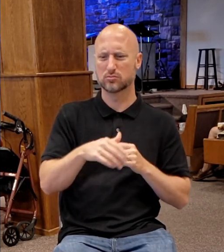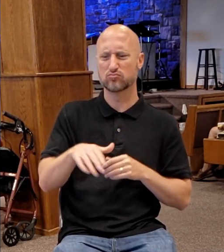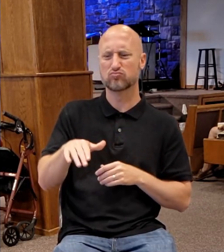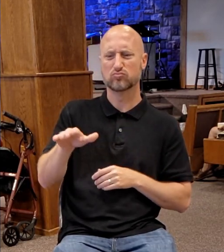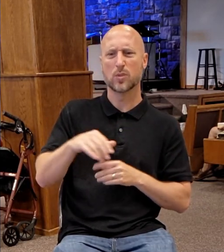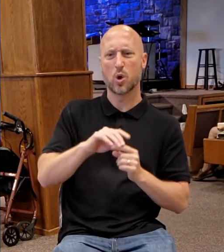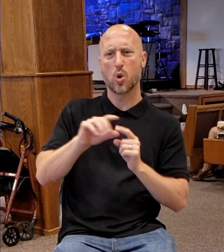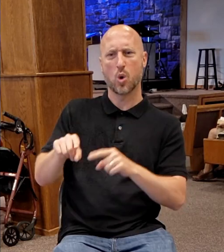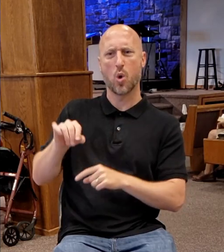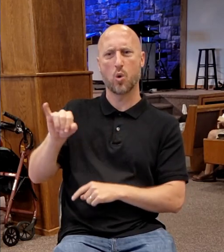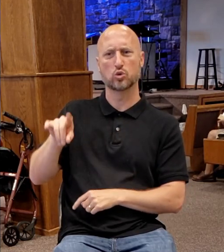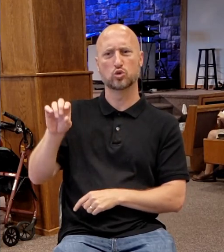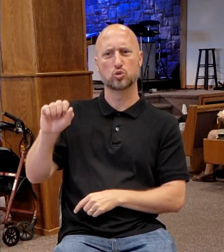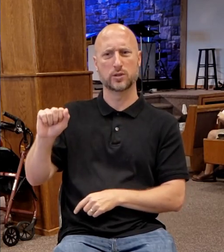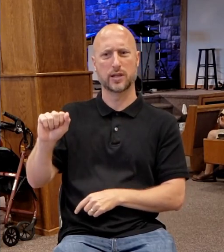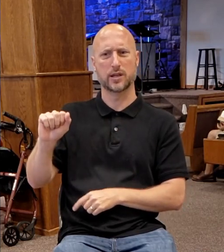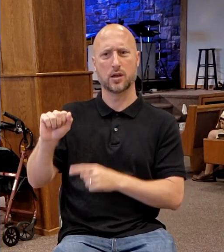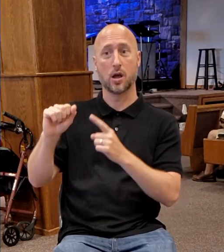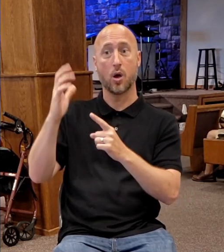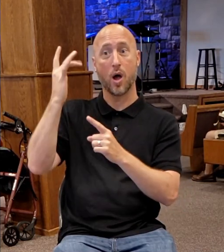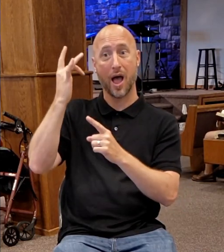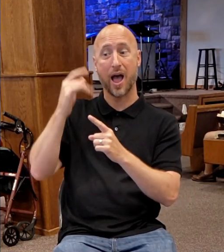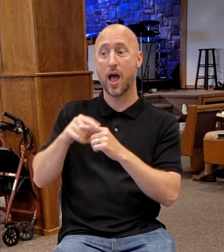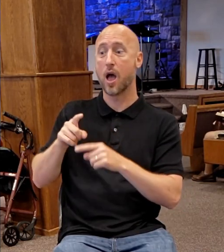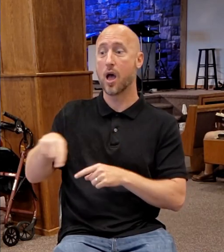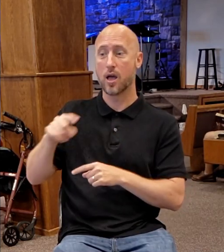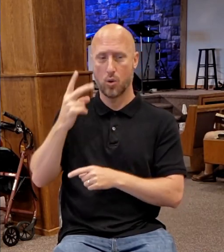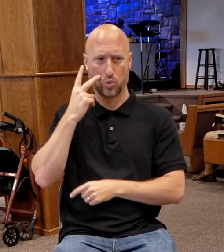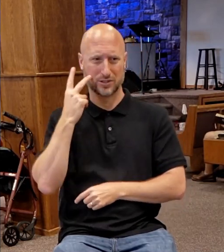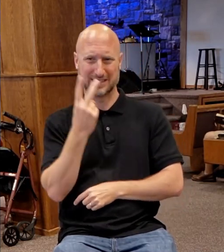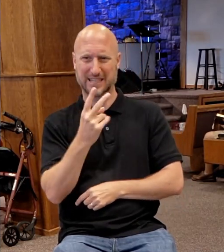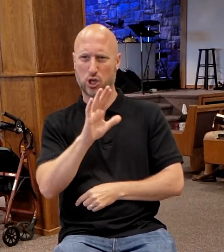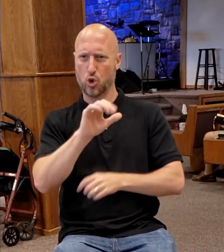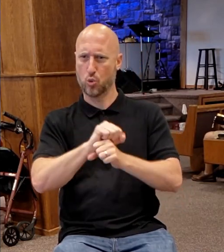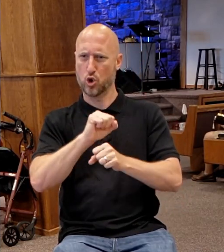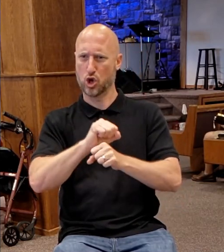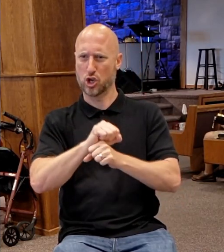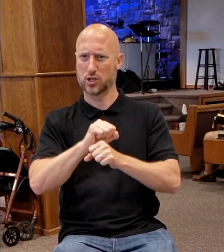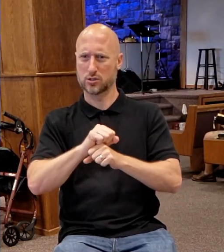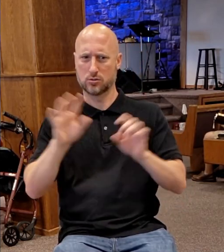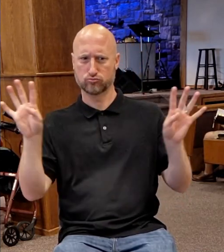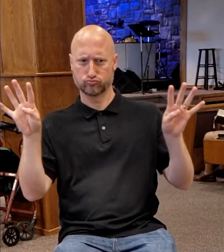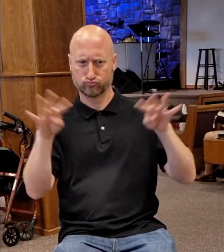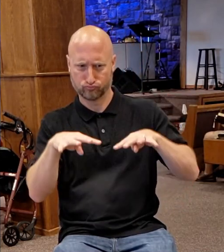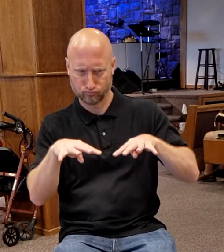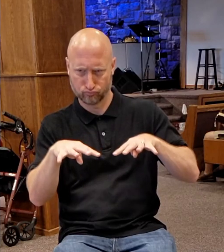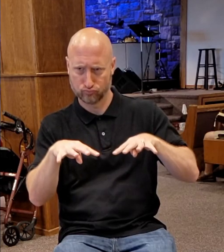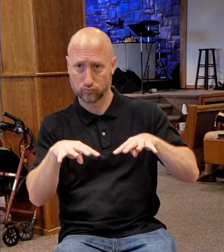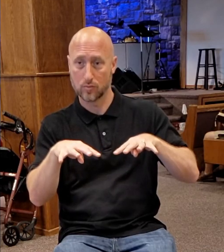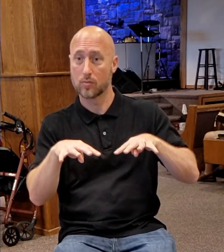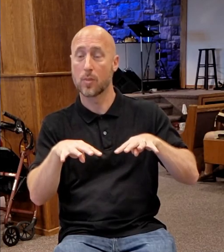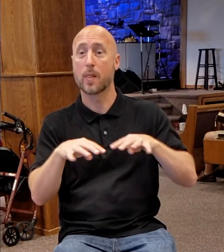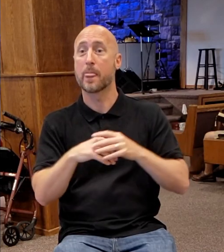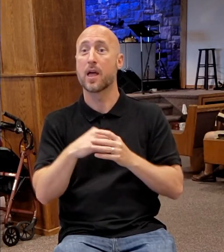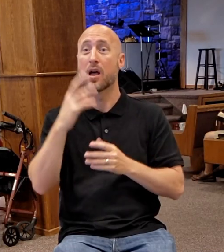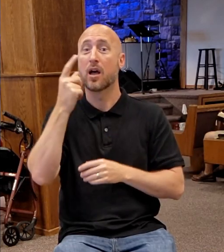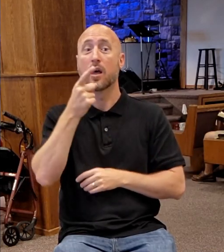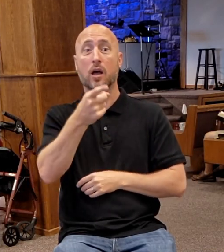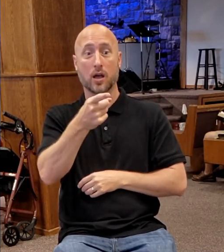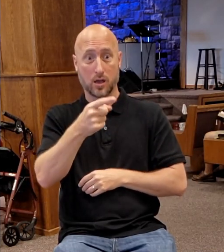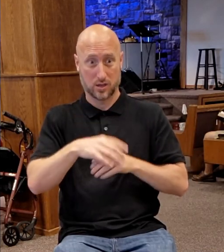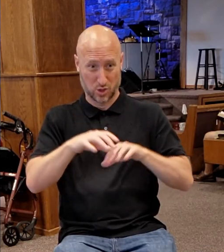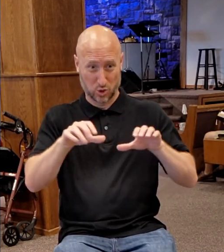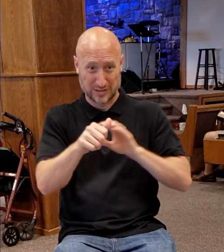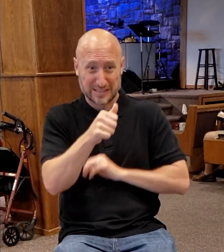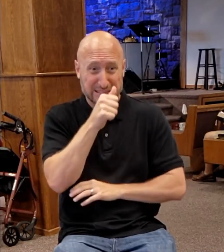may see the works that thou doest. For there is no man that doeth anything in secret, and he